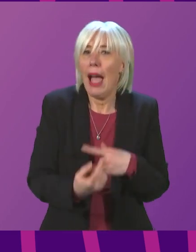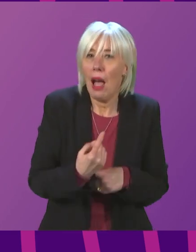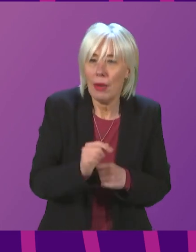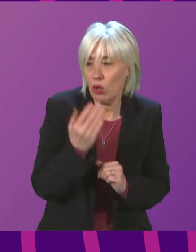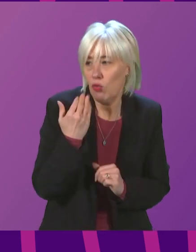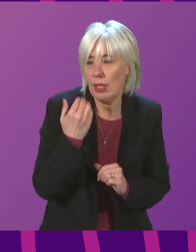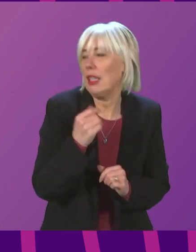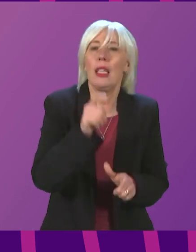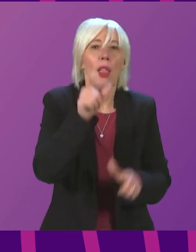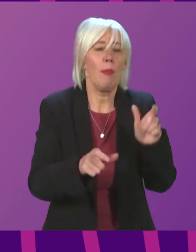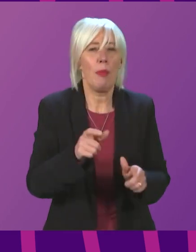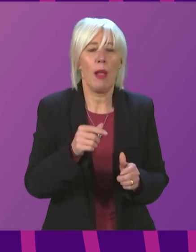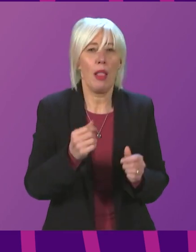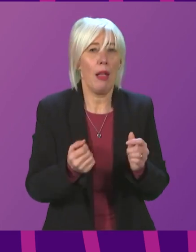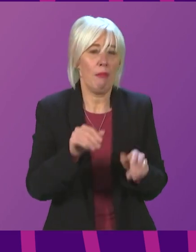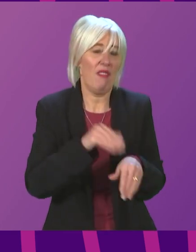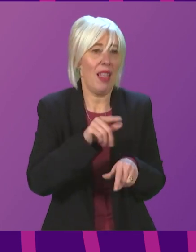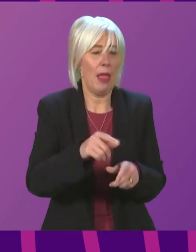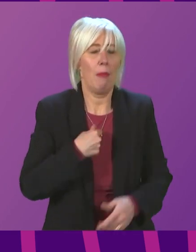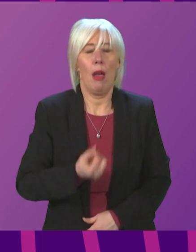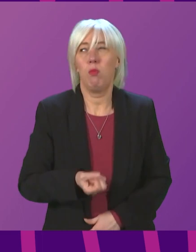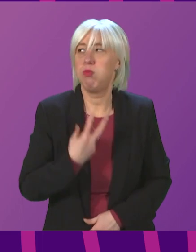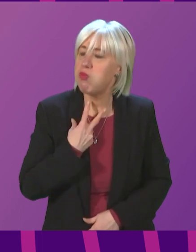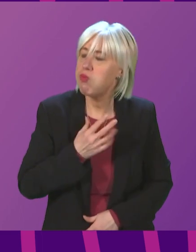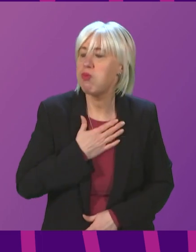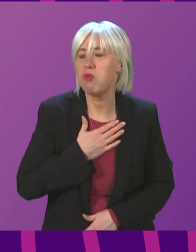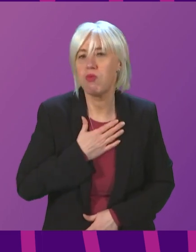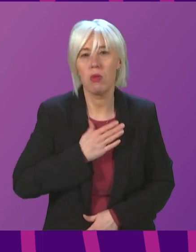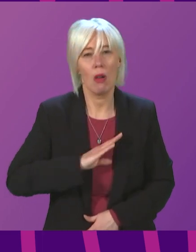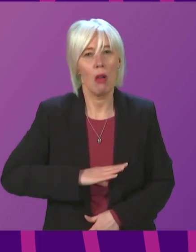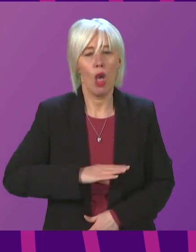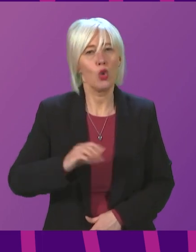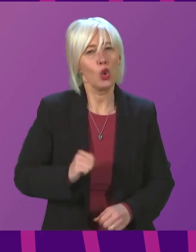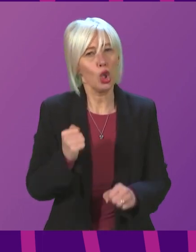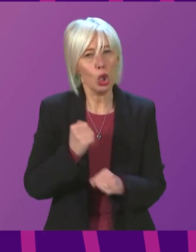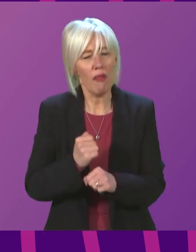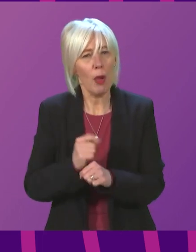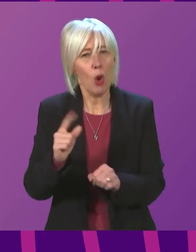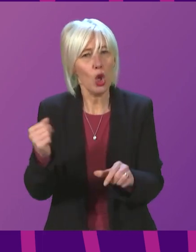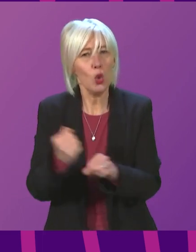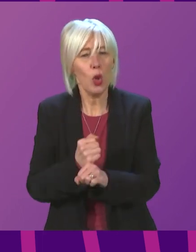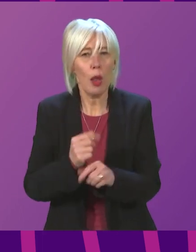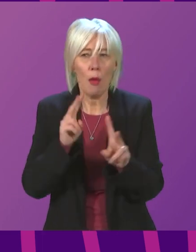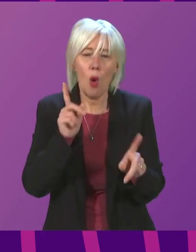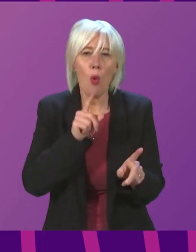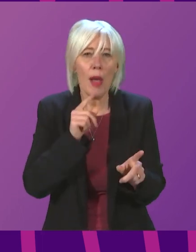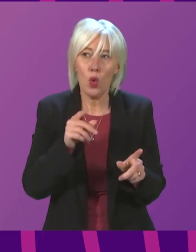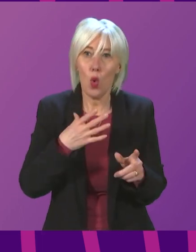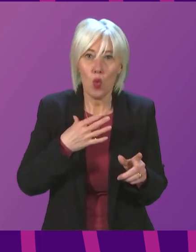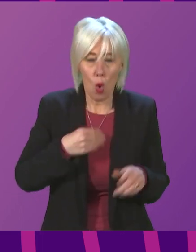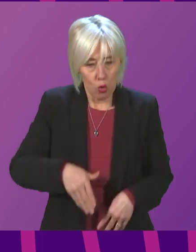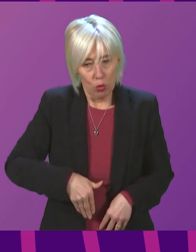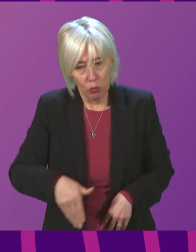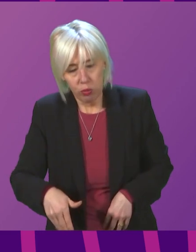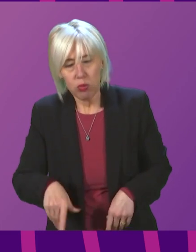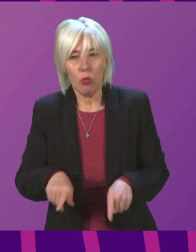involved were left devastated. What action is the Scottish Government taking to ensure that women looking to conceive and those providing their health